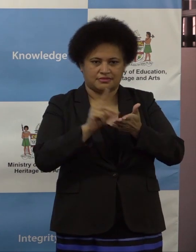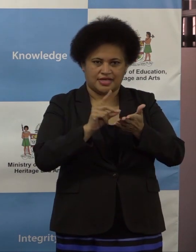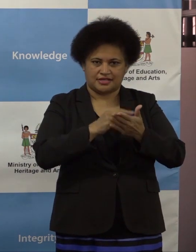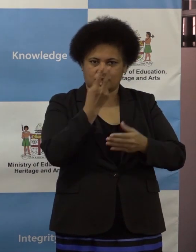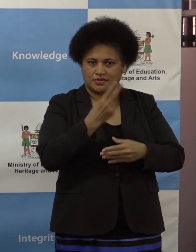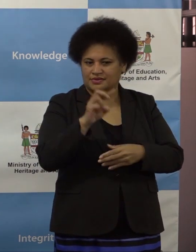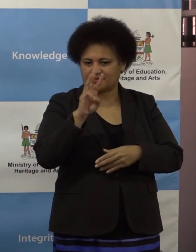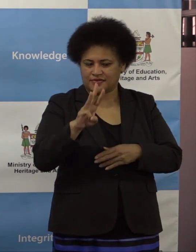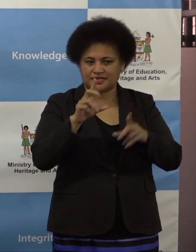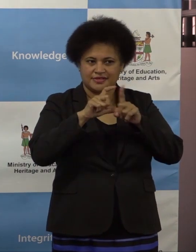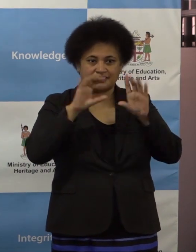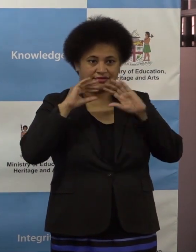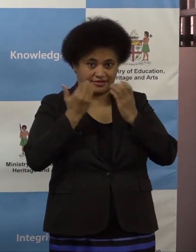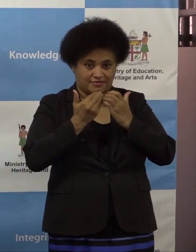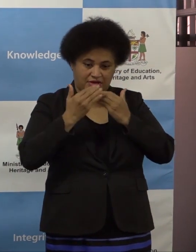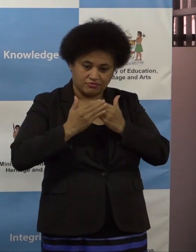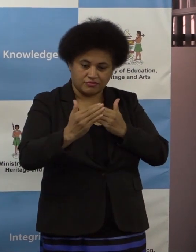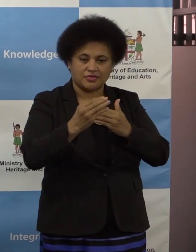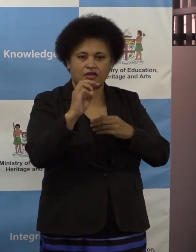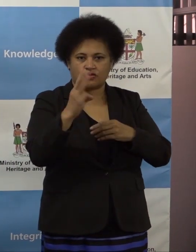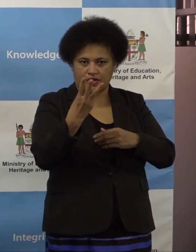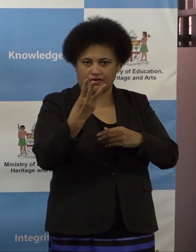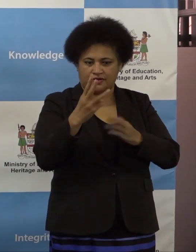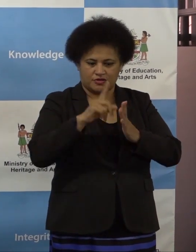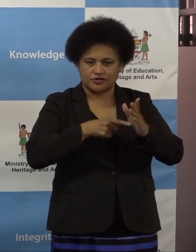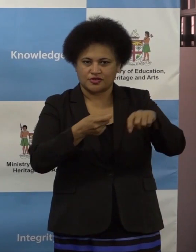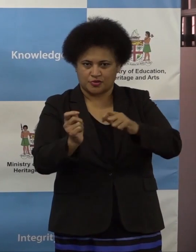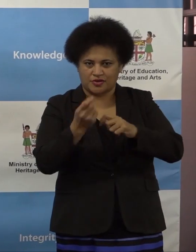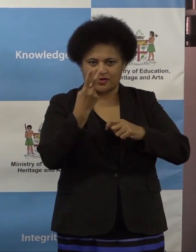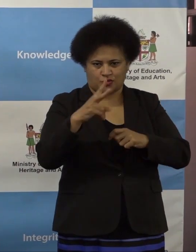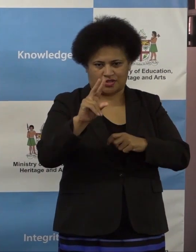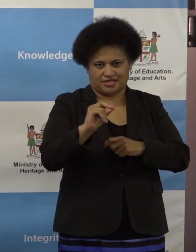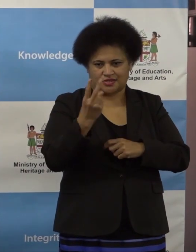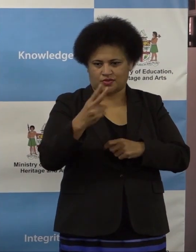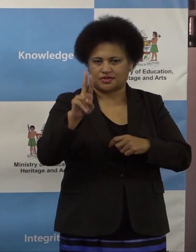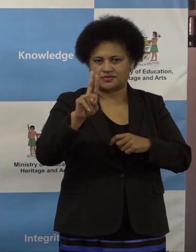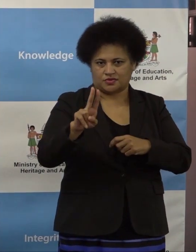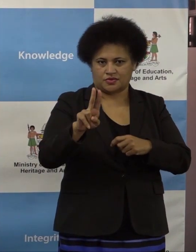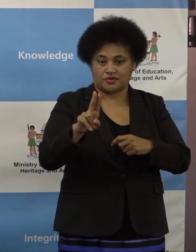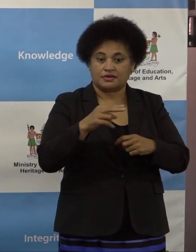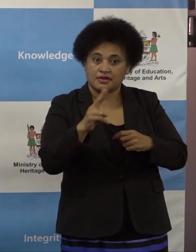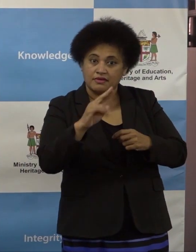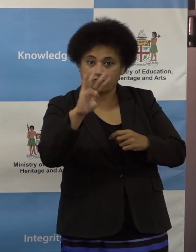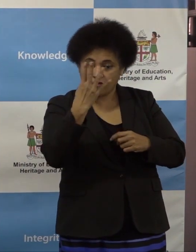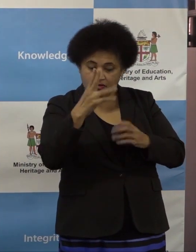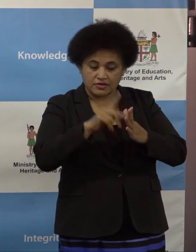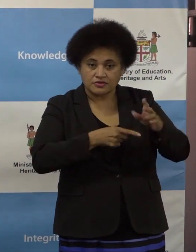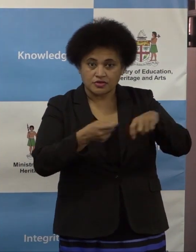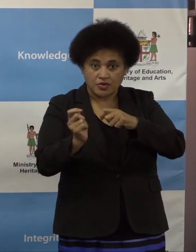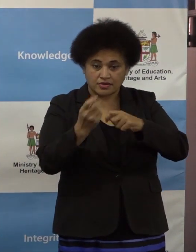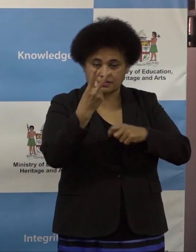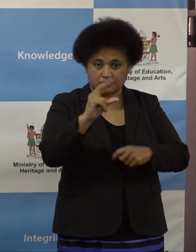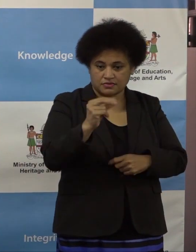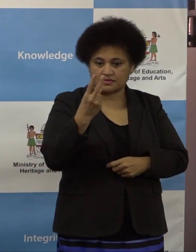3rd January 2022 and the schools will recommence on 4th January 2022.